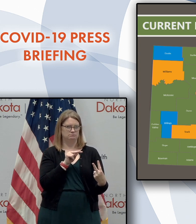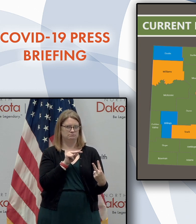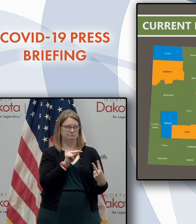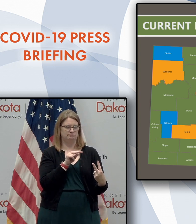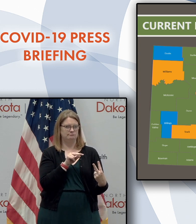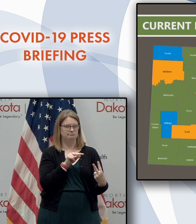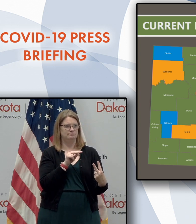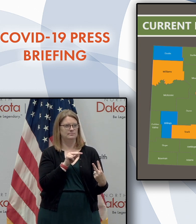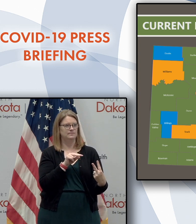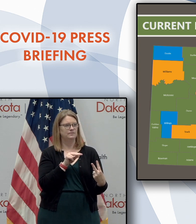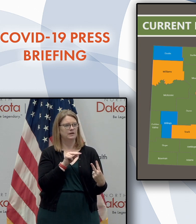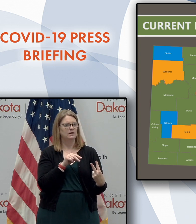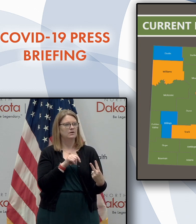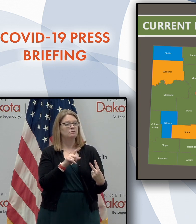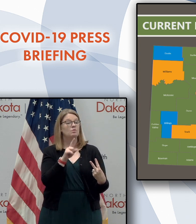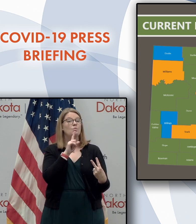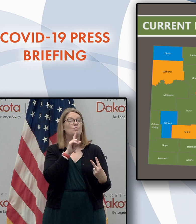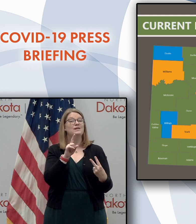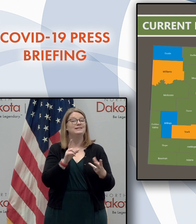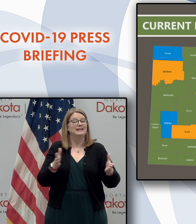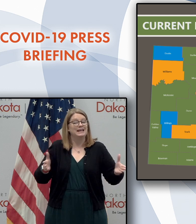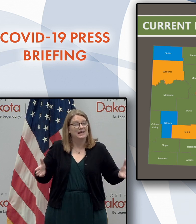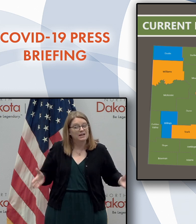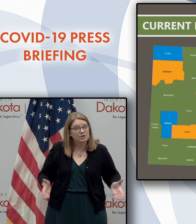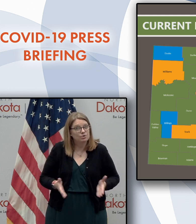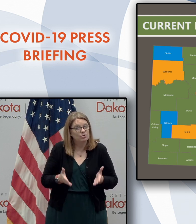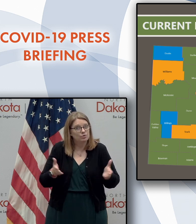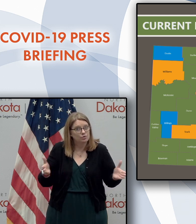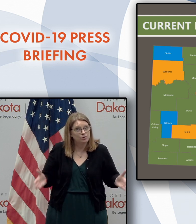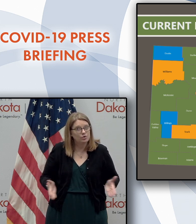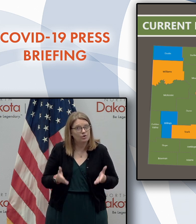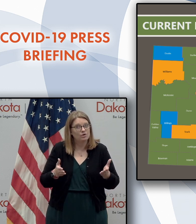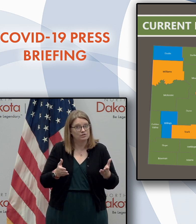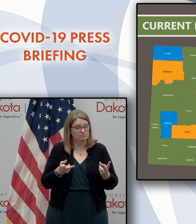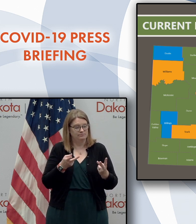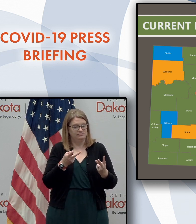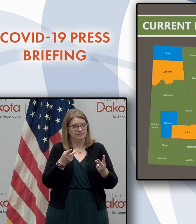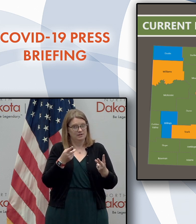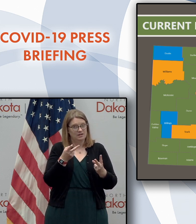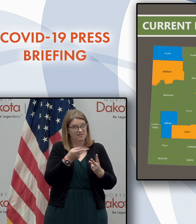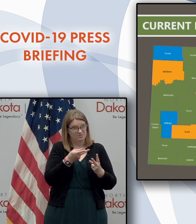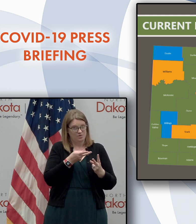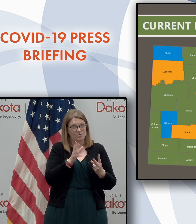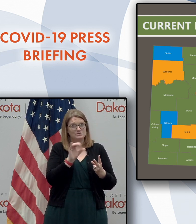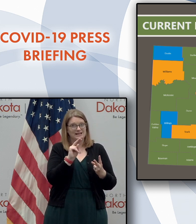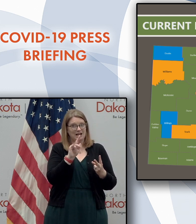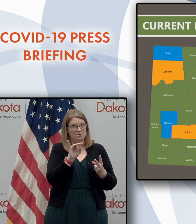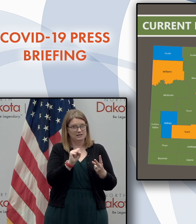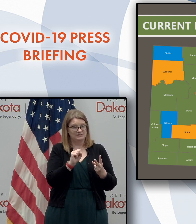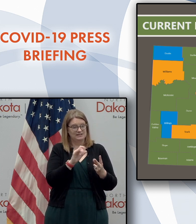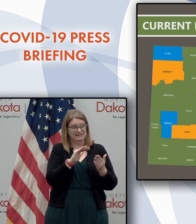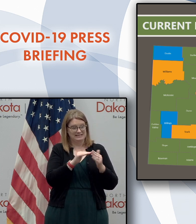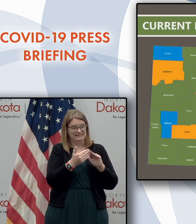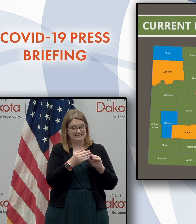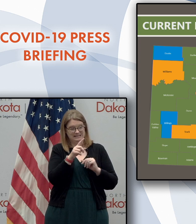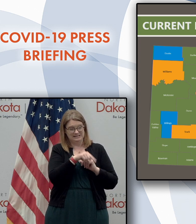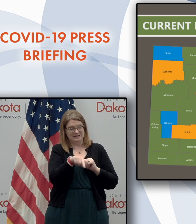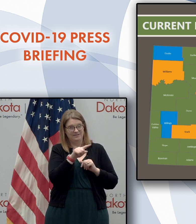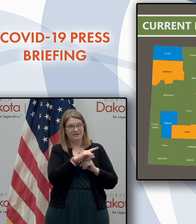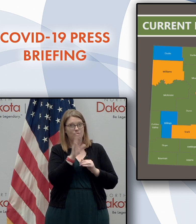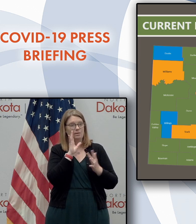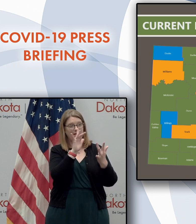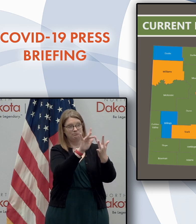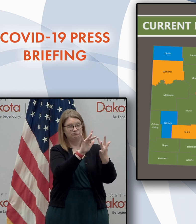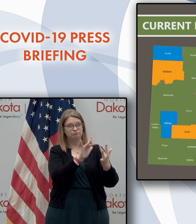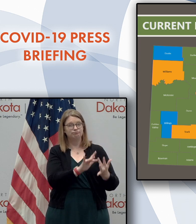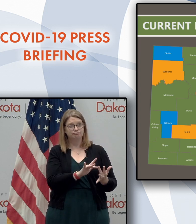we're gonna strongly encourage those counties and the cities within them, uh, and we'll be reaching out to